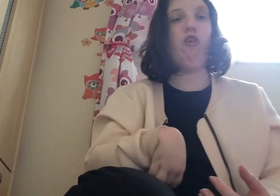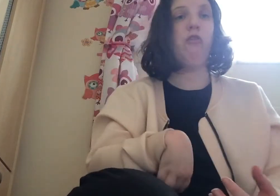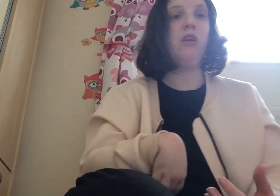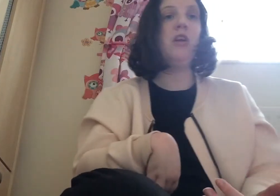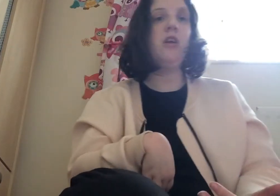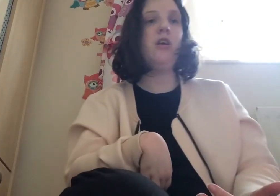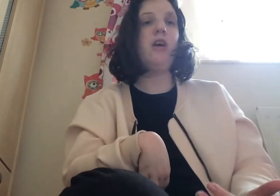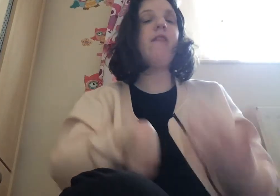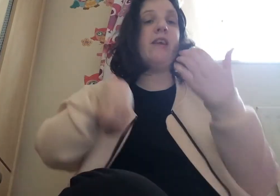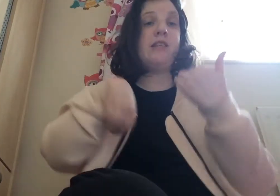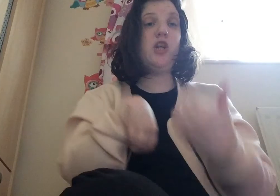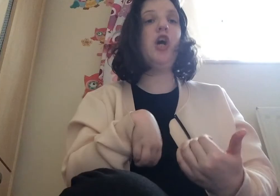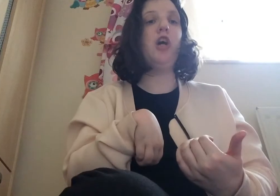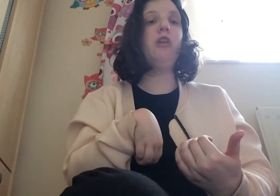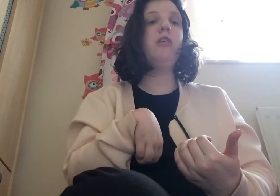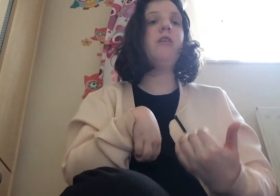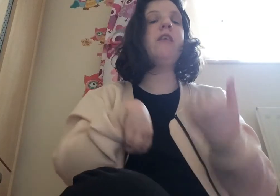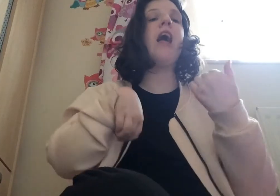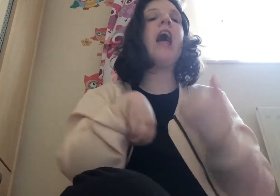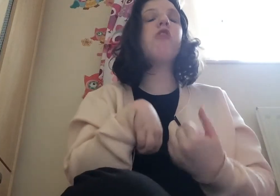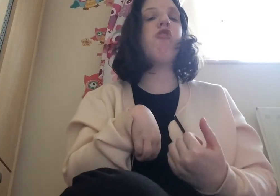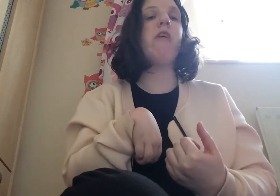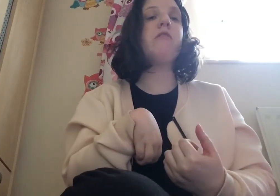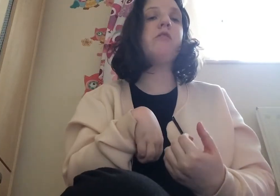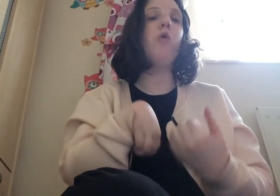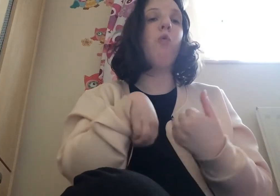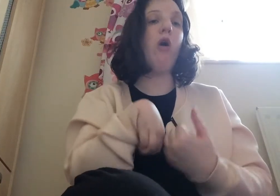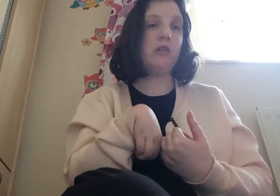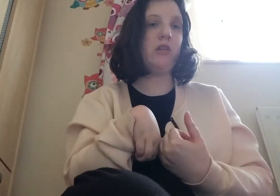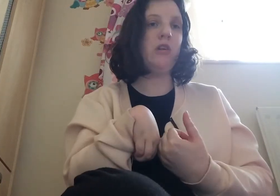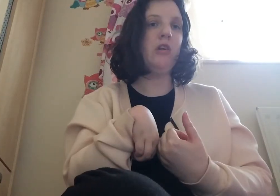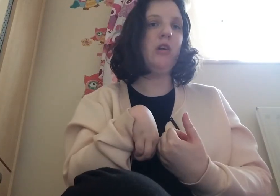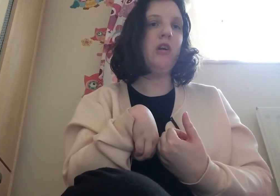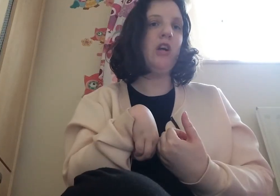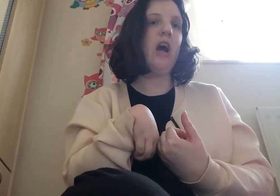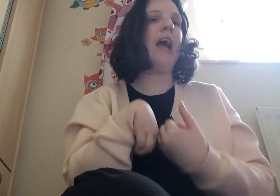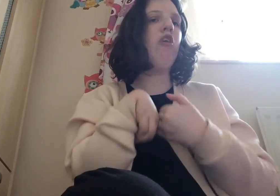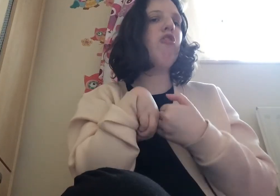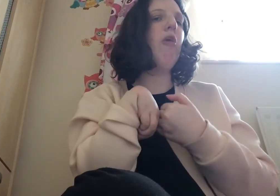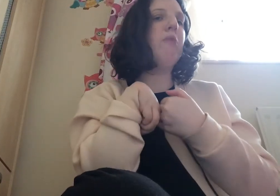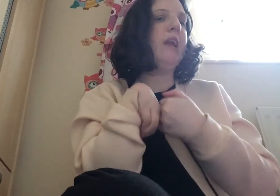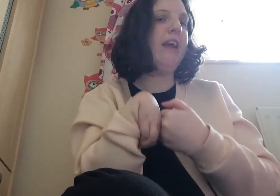this girl this girl actress was i could not believe